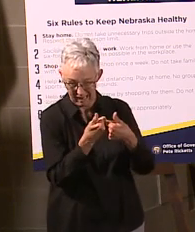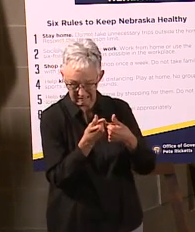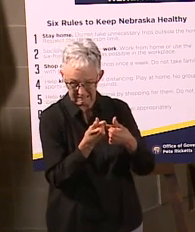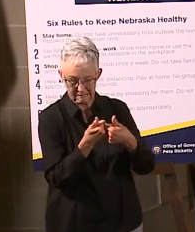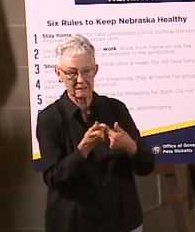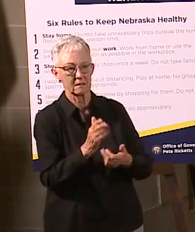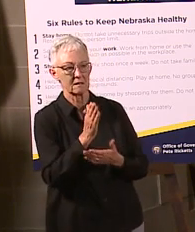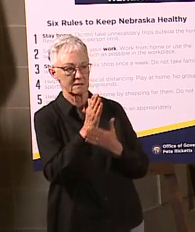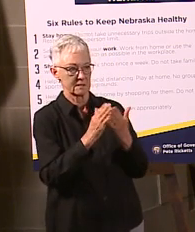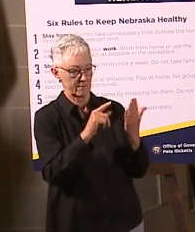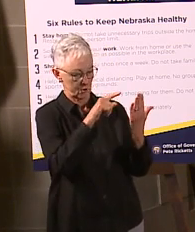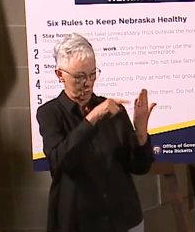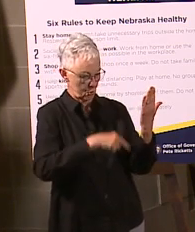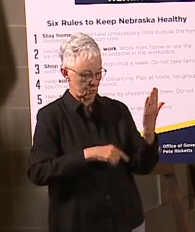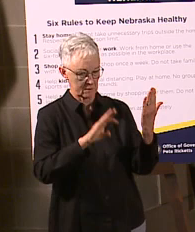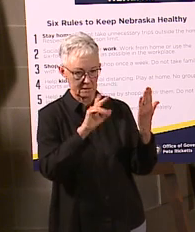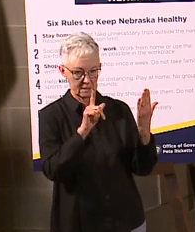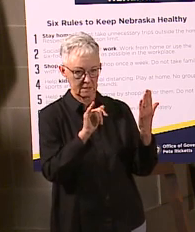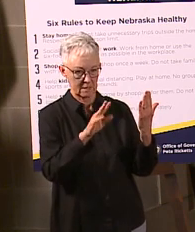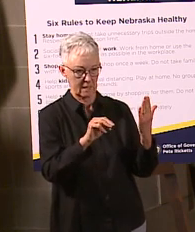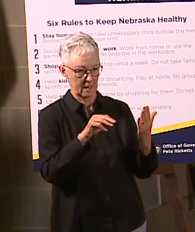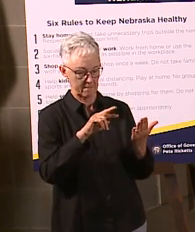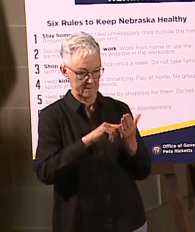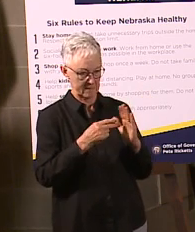have involved combined wages.